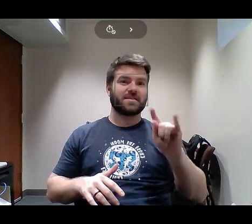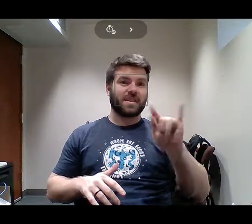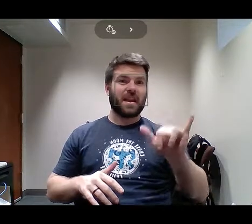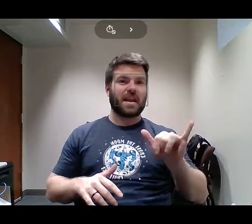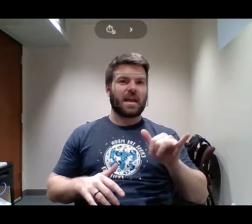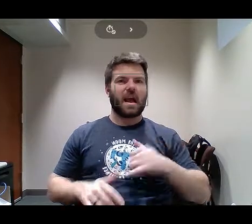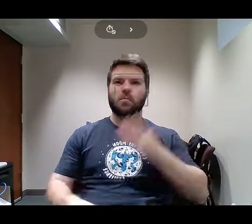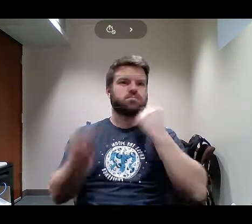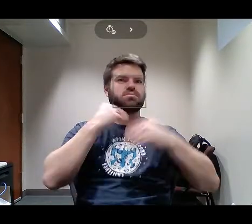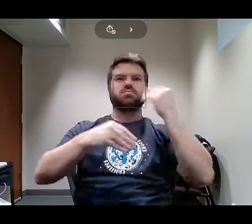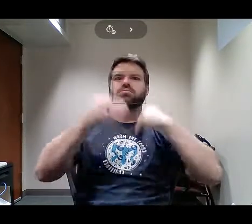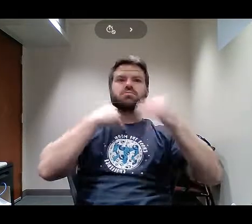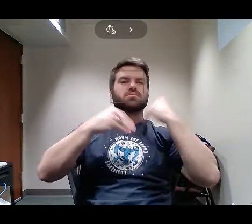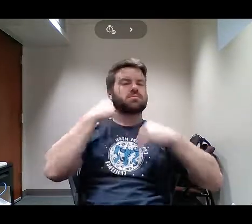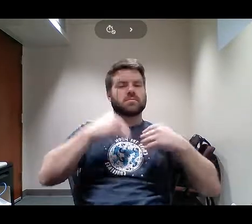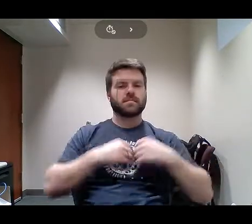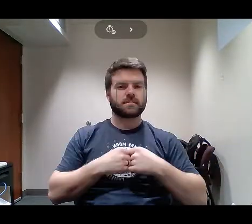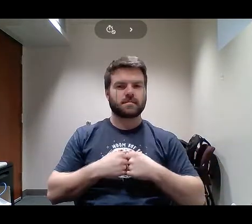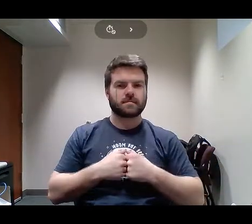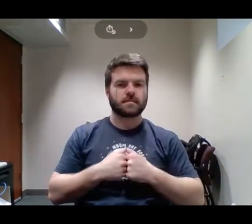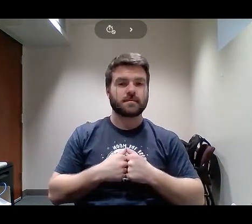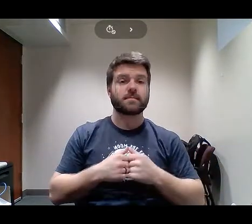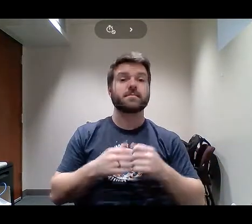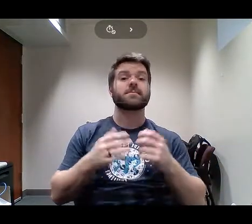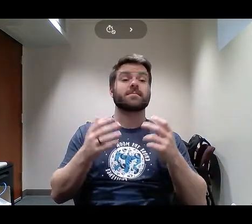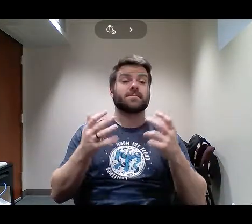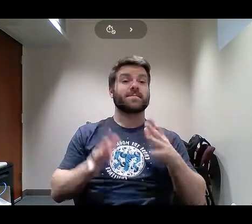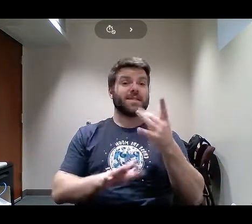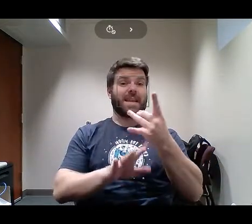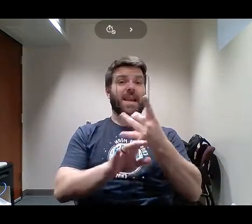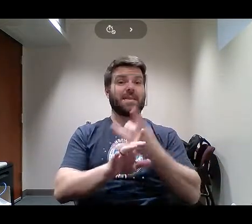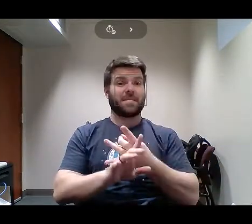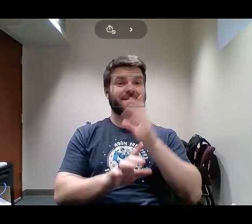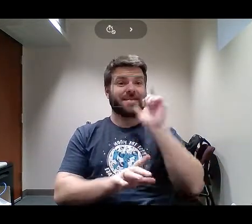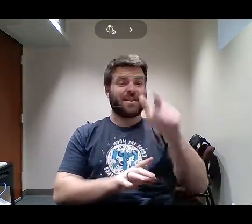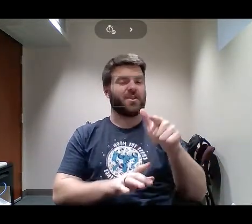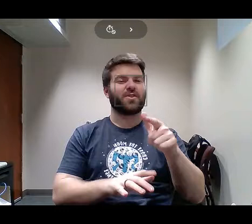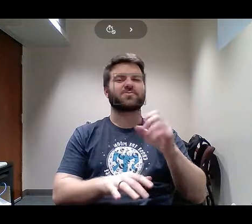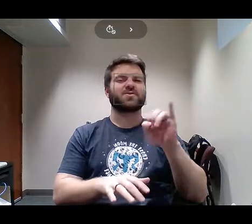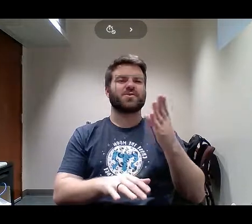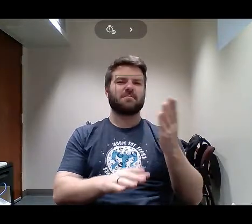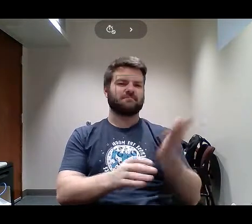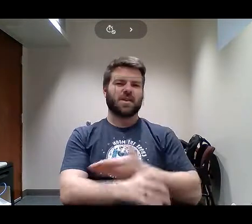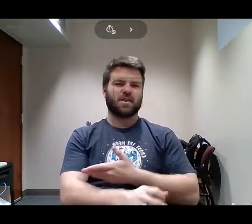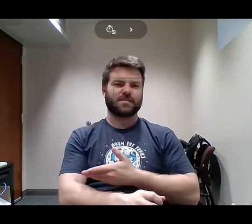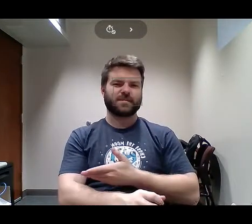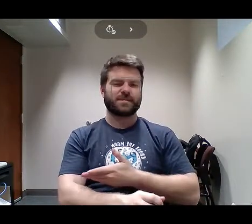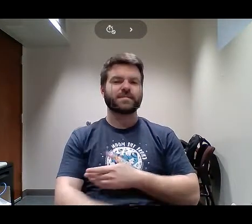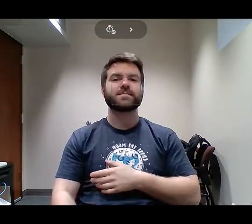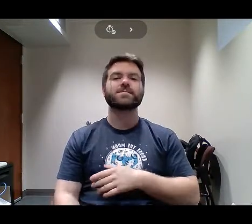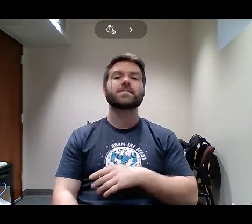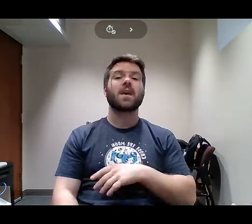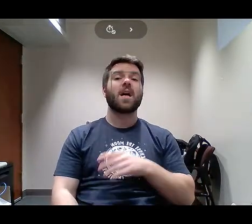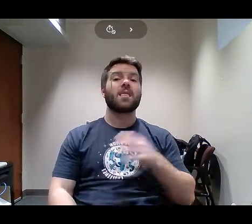And after eight months, I lost that job. They said, was too emotional. I was too much.